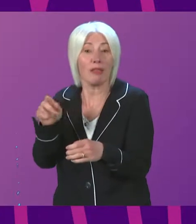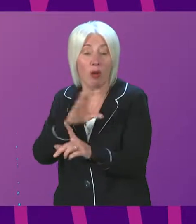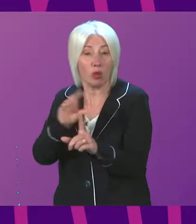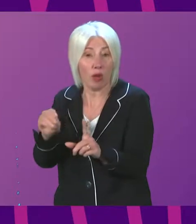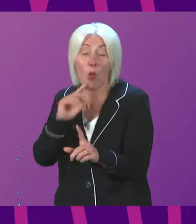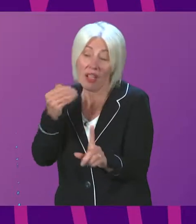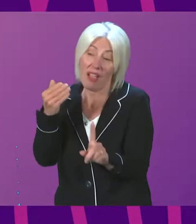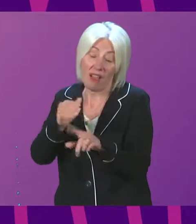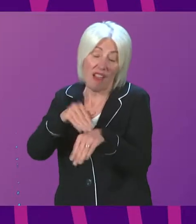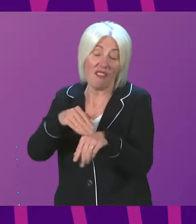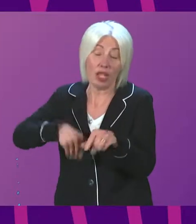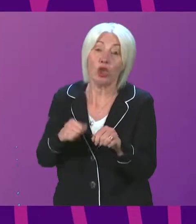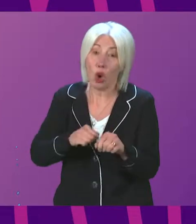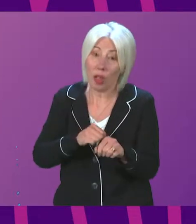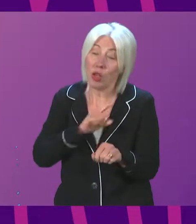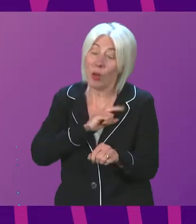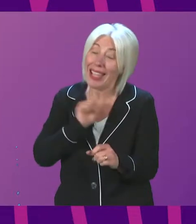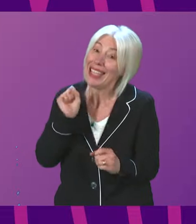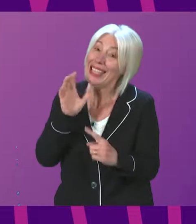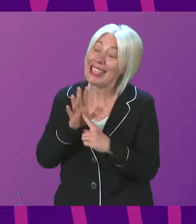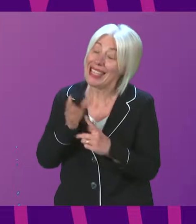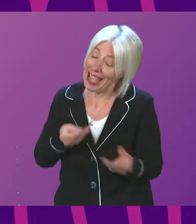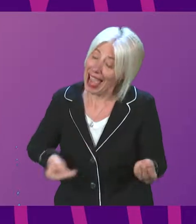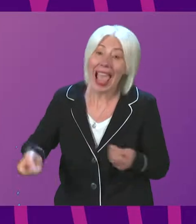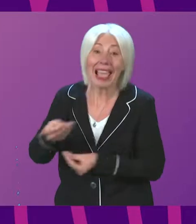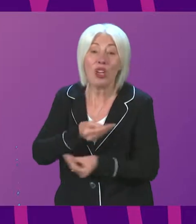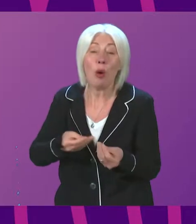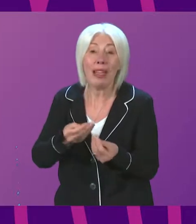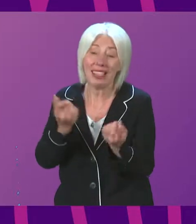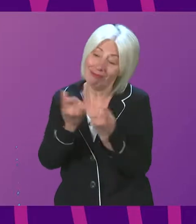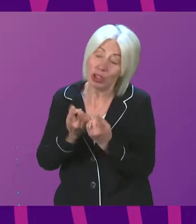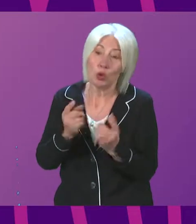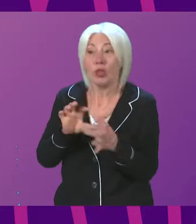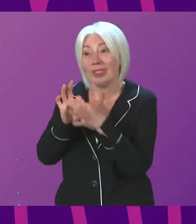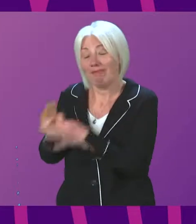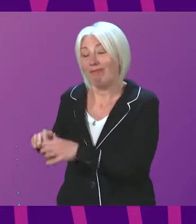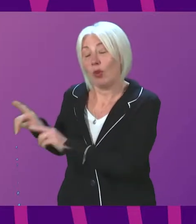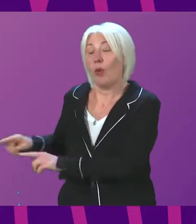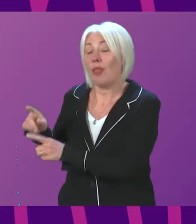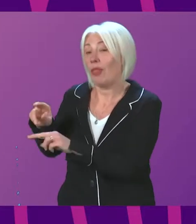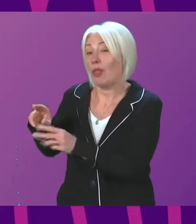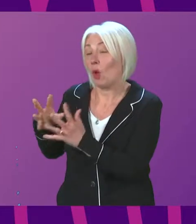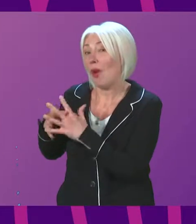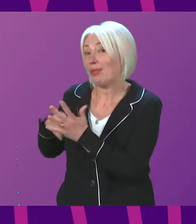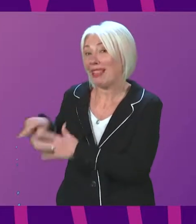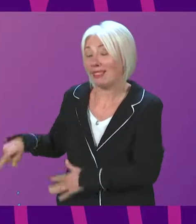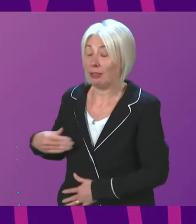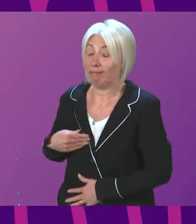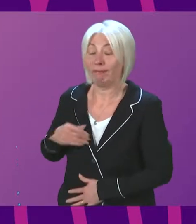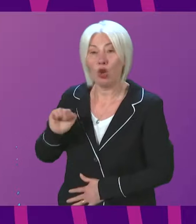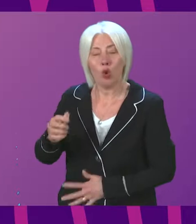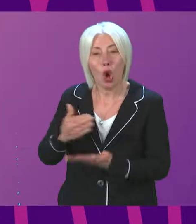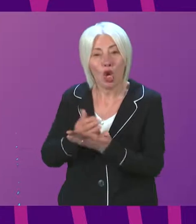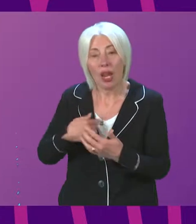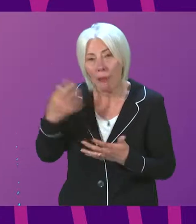Scotland given the majority of key economic levers reside with Westminster. Does FM share my concern about